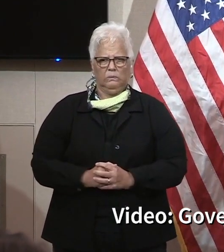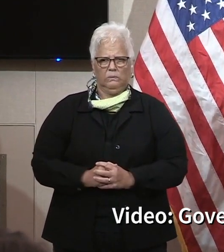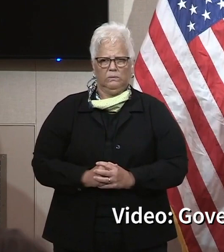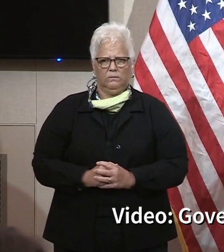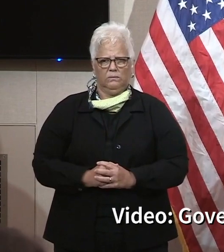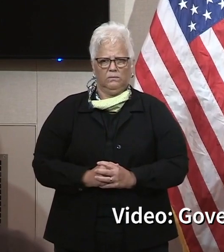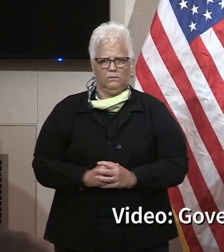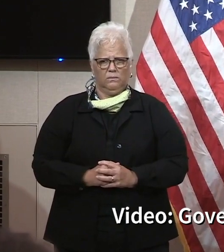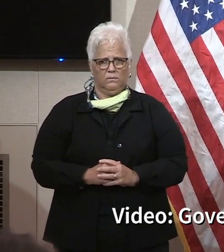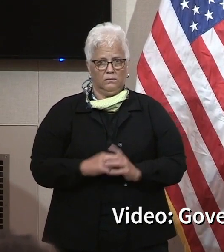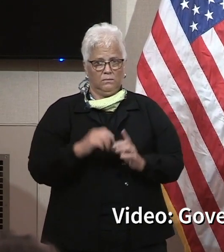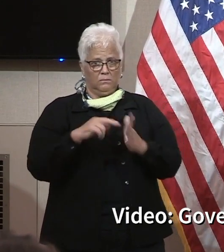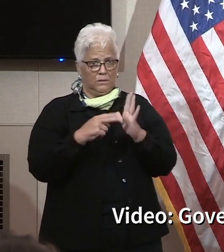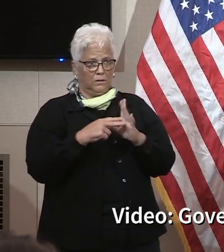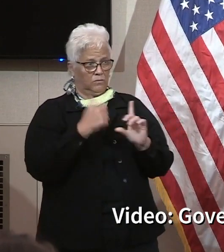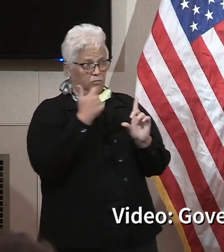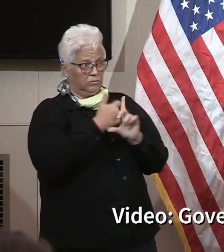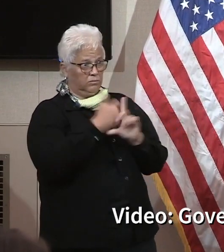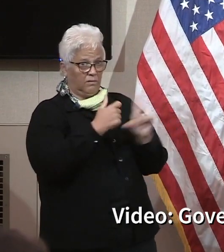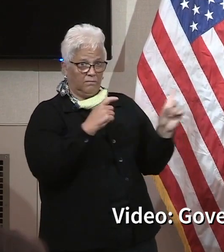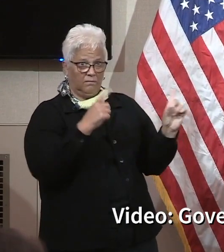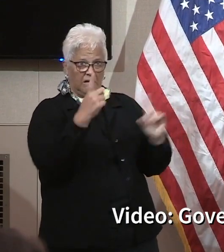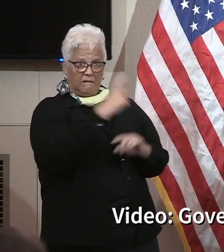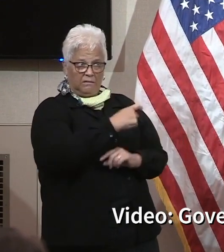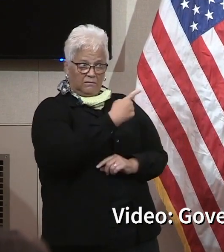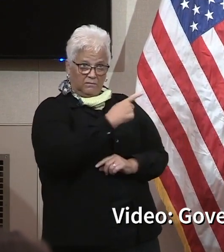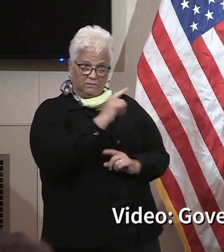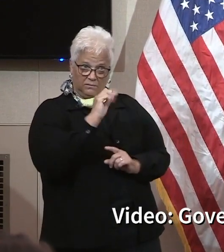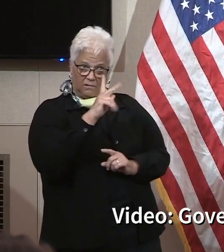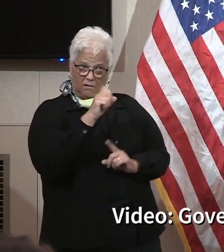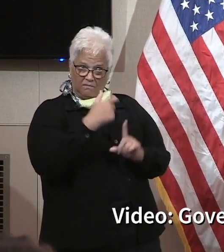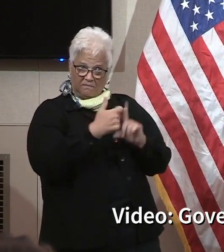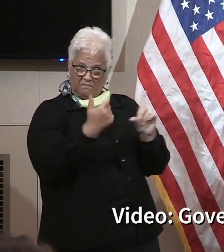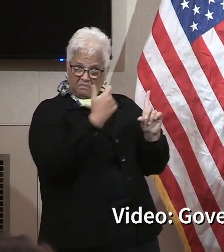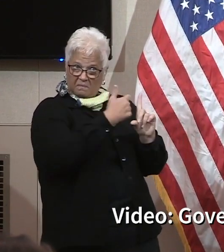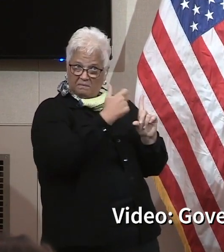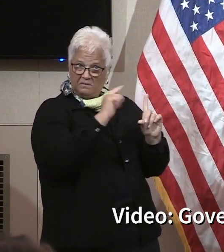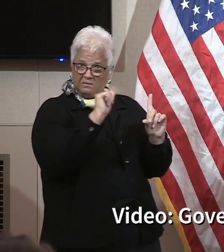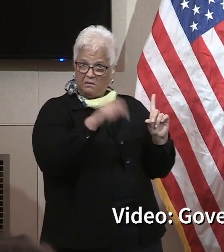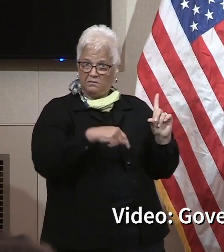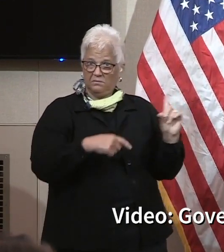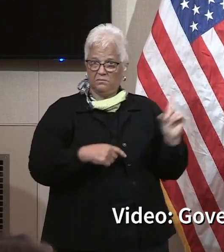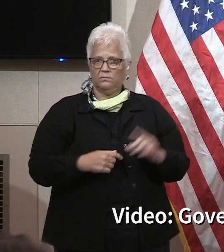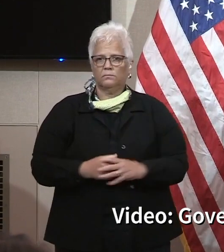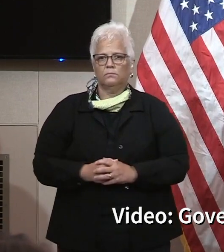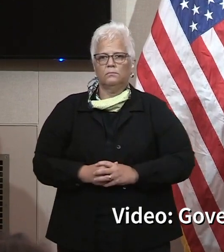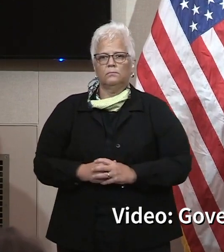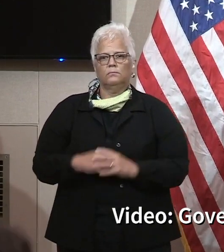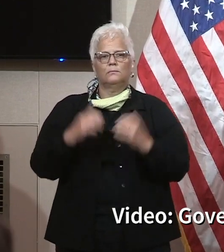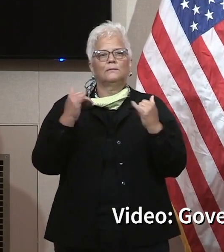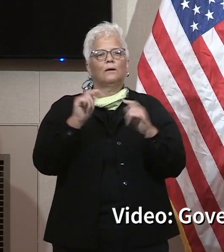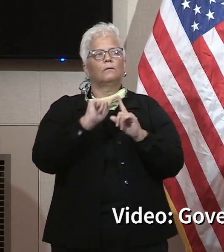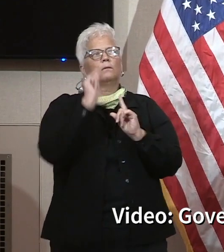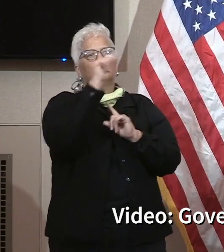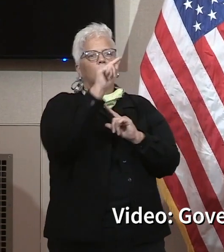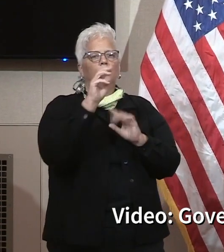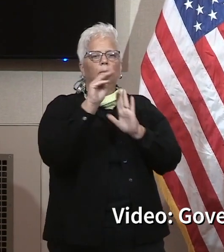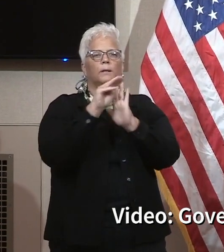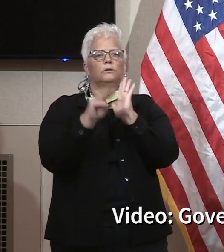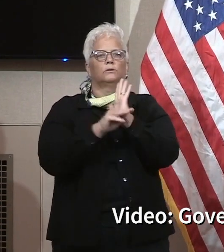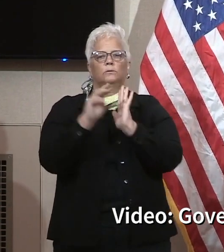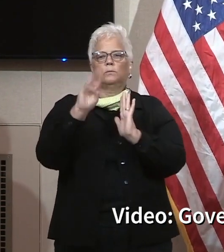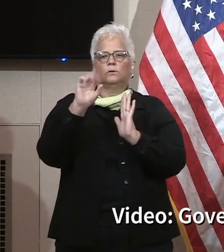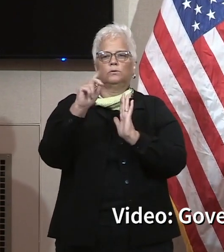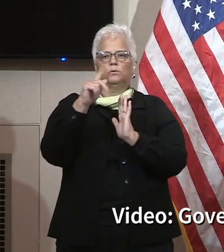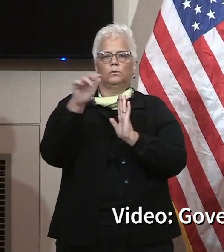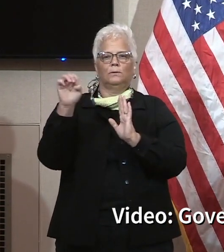Scotia Nation. Have you heard from some of your fellow business folks and leaders passing Tulsa County about this? No, it's just, it's